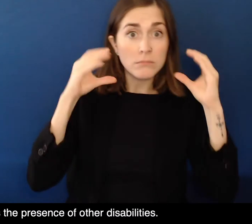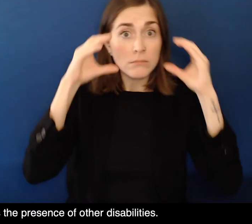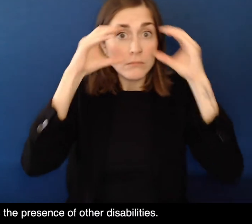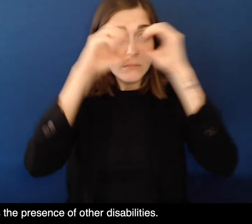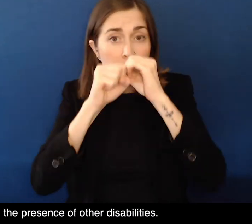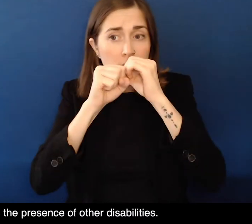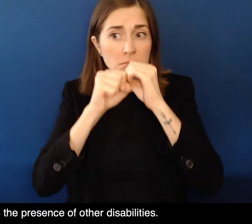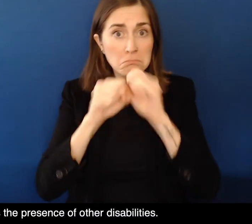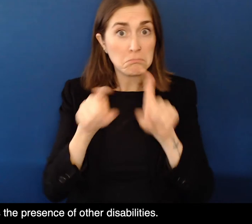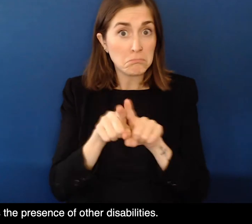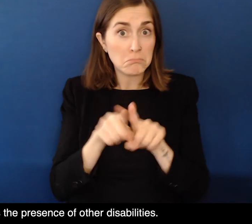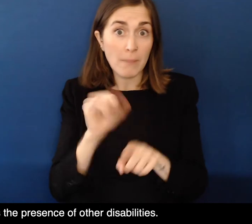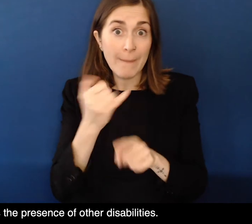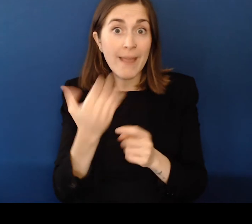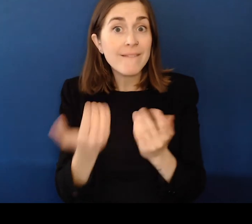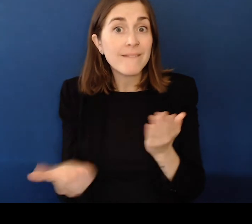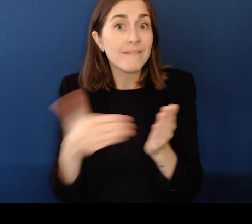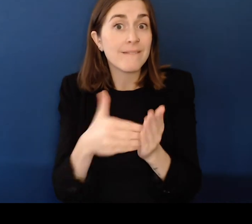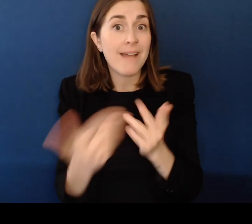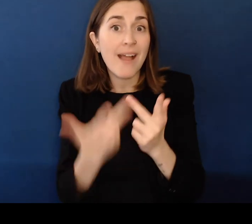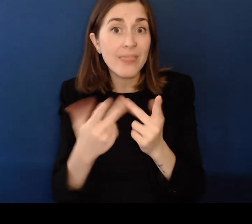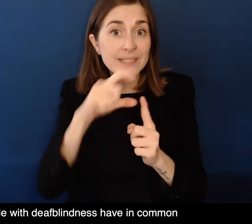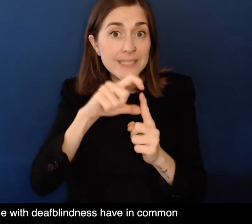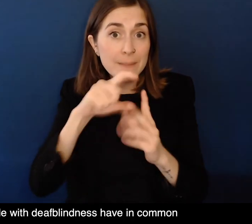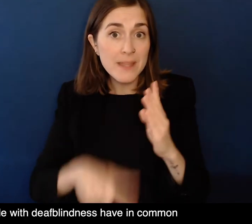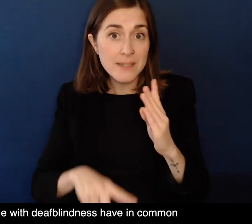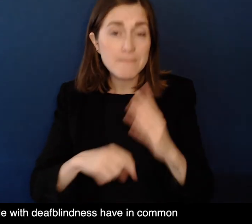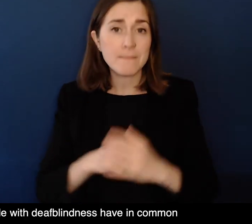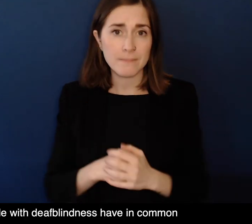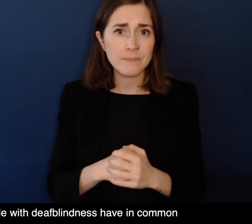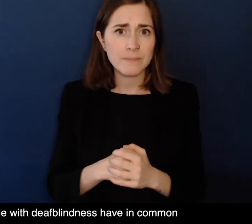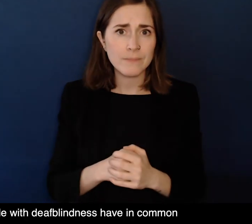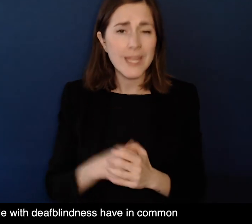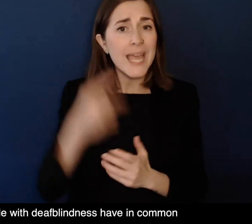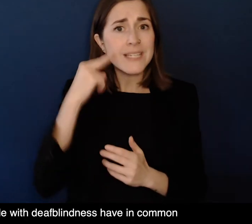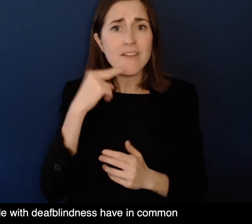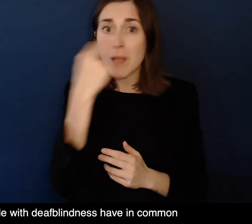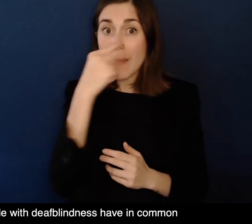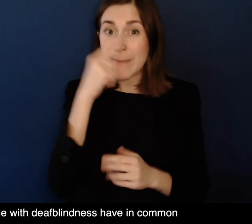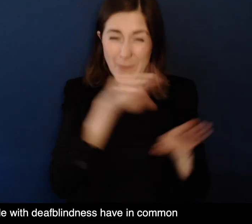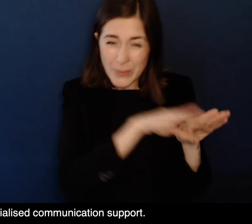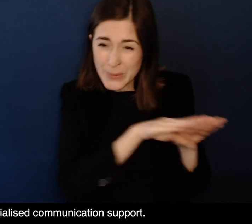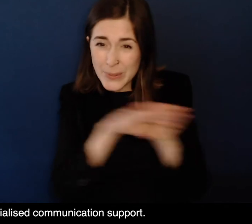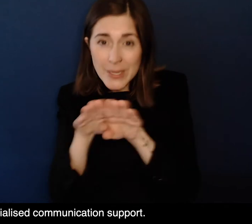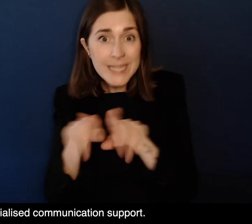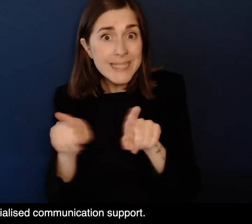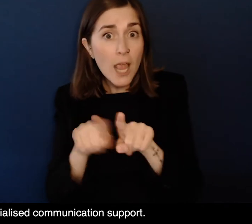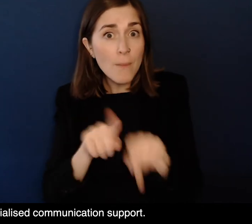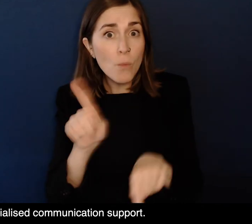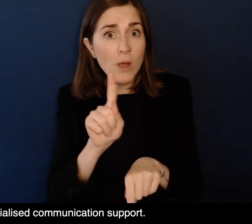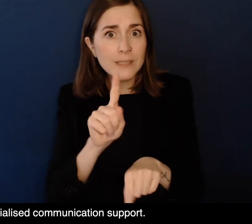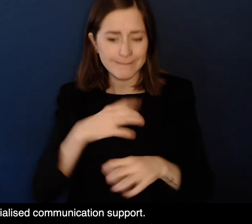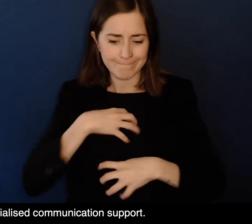instances, the presence of other disabilities. But one thing that all people with Deaf-Blindness have in common is the need for